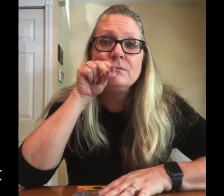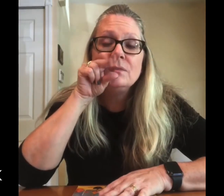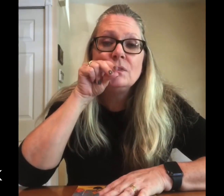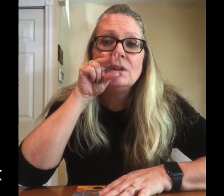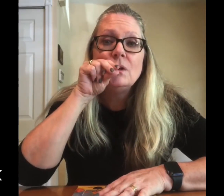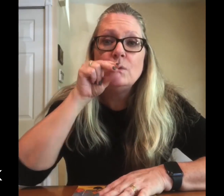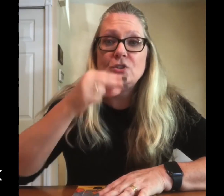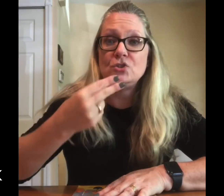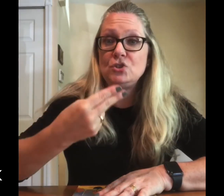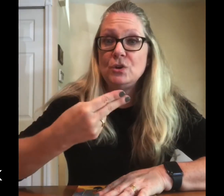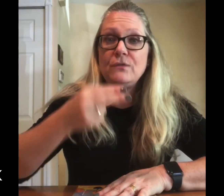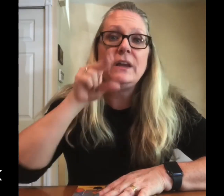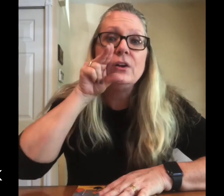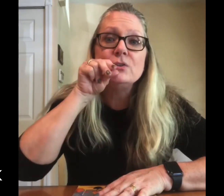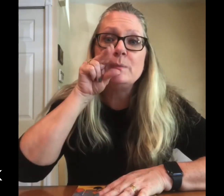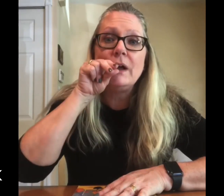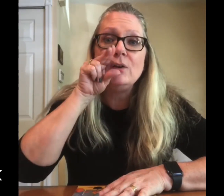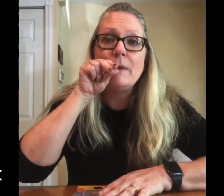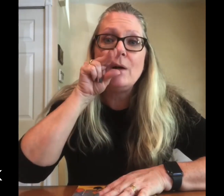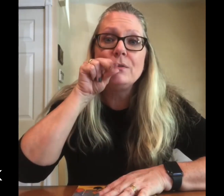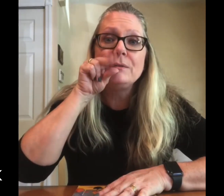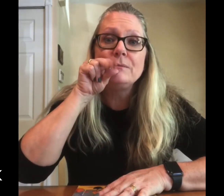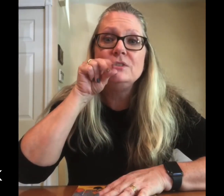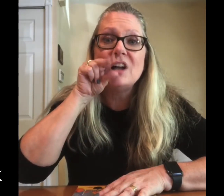which is two fingers by your mouth. Duck.